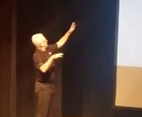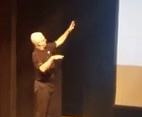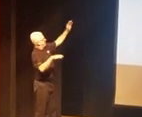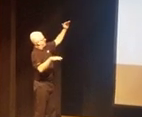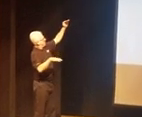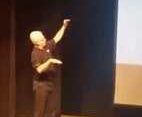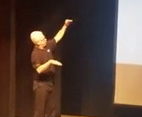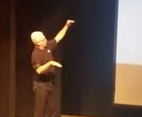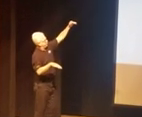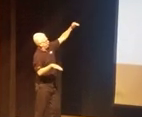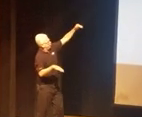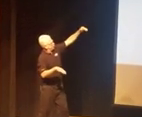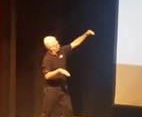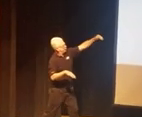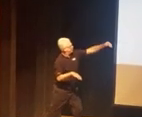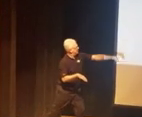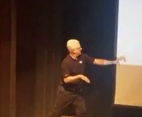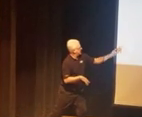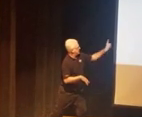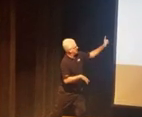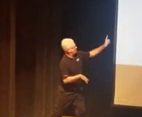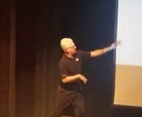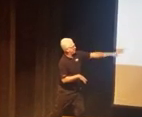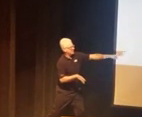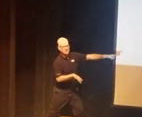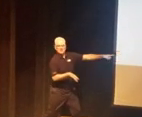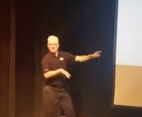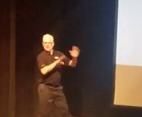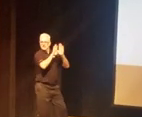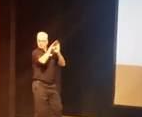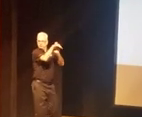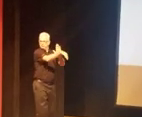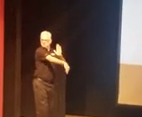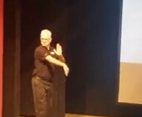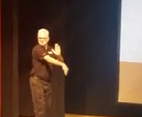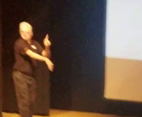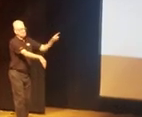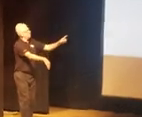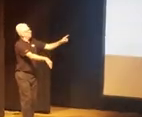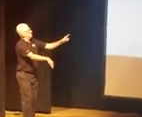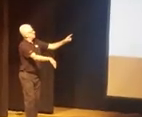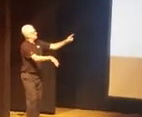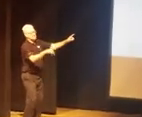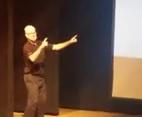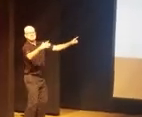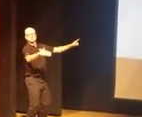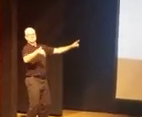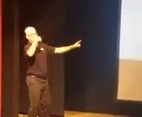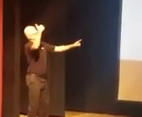graph right here, 100%, then it goes down to 92, 54, and then down to 20 by 1919.